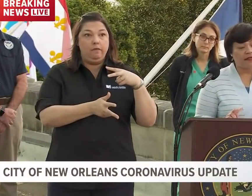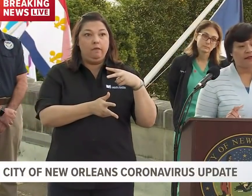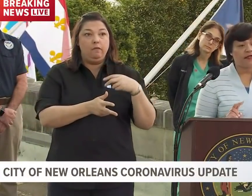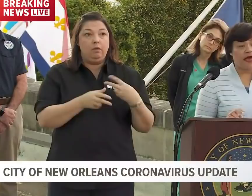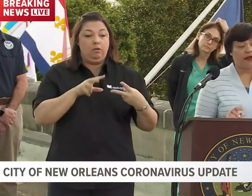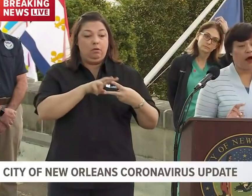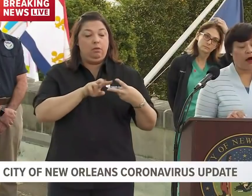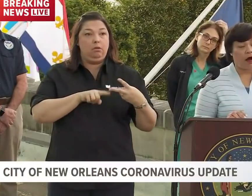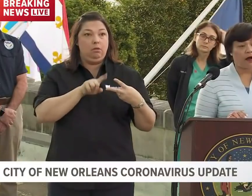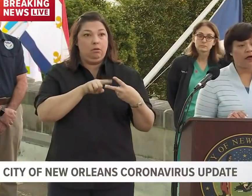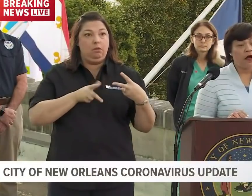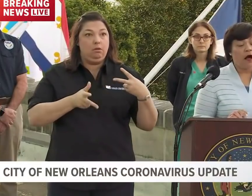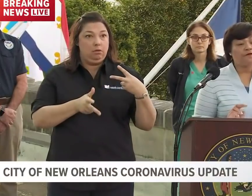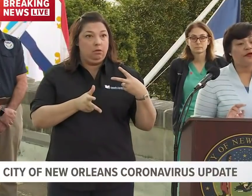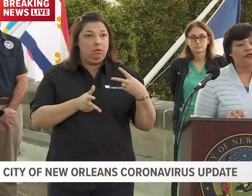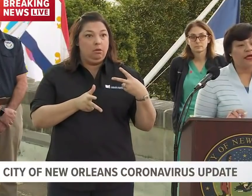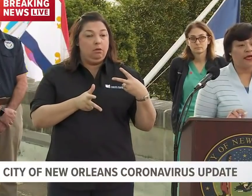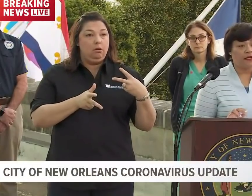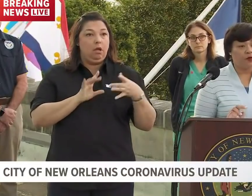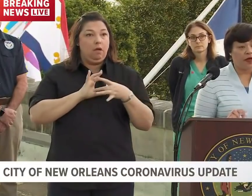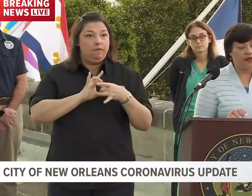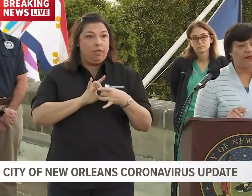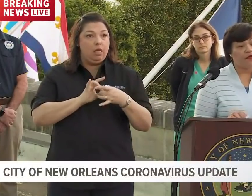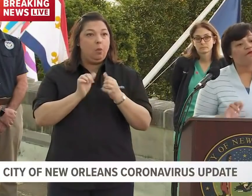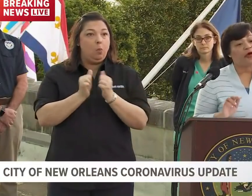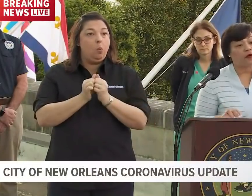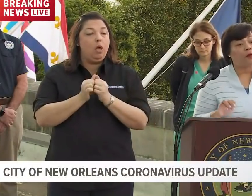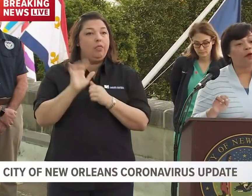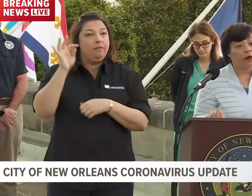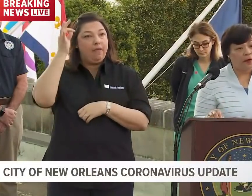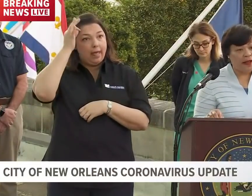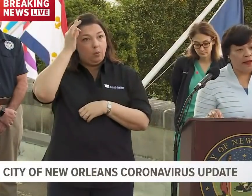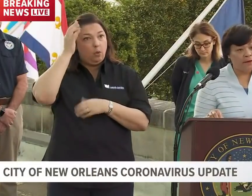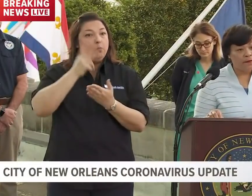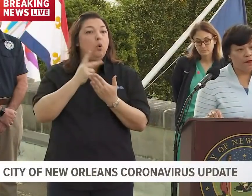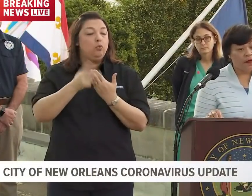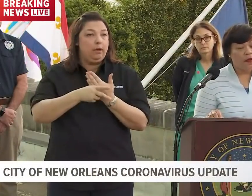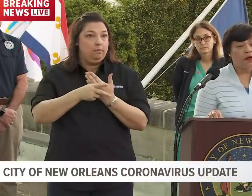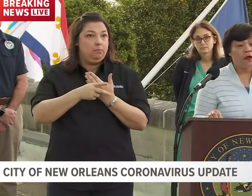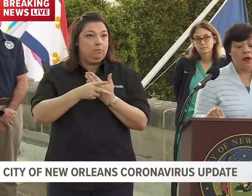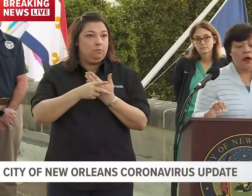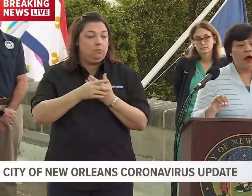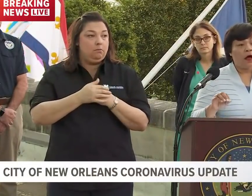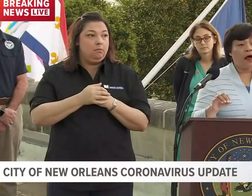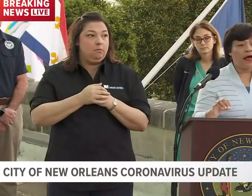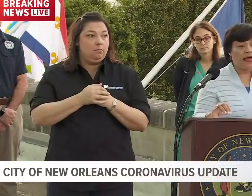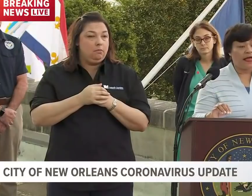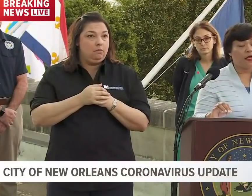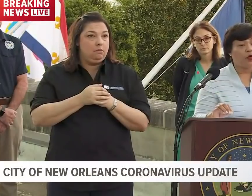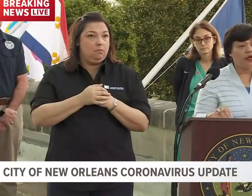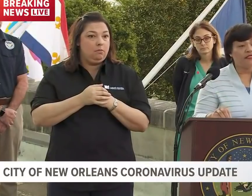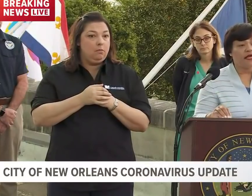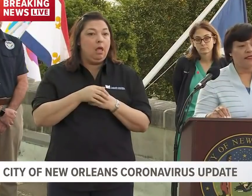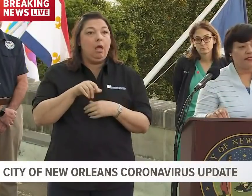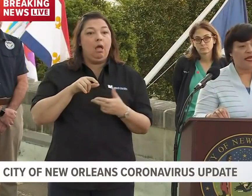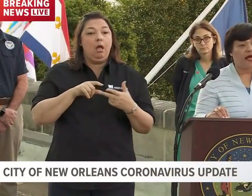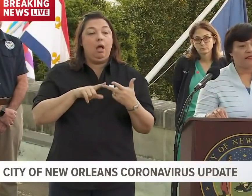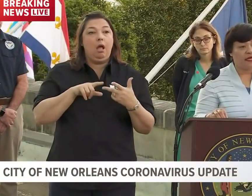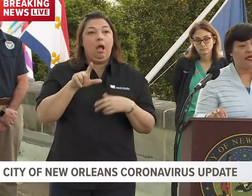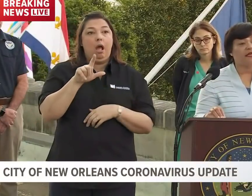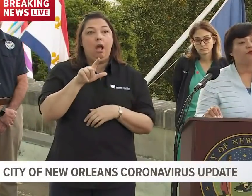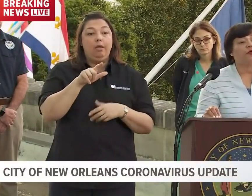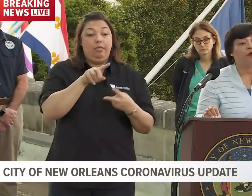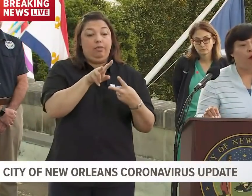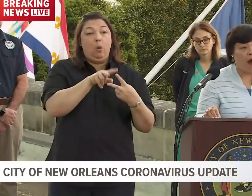sites that are affiliated with the federal program, a Louisiana state